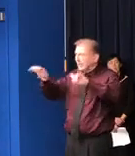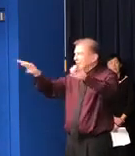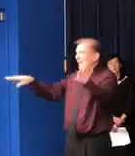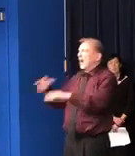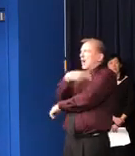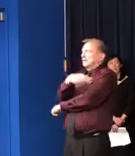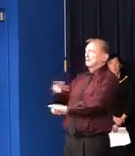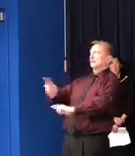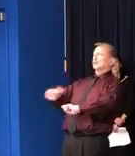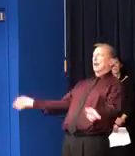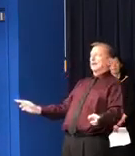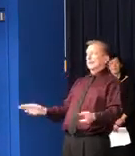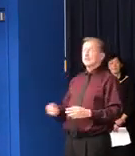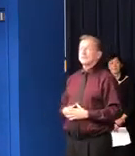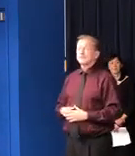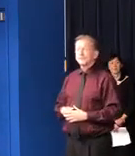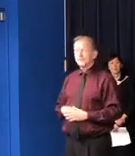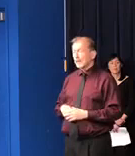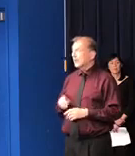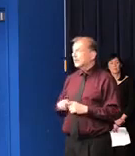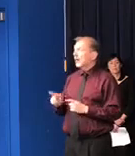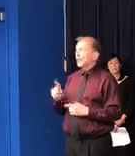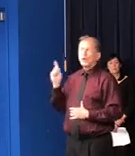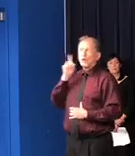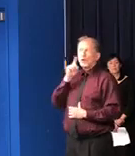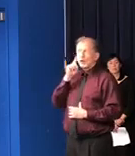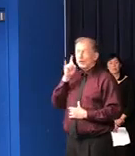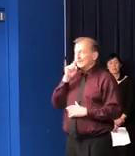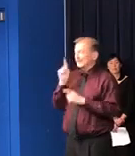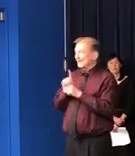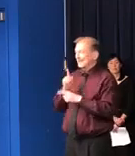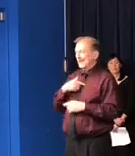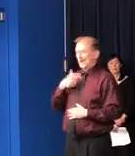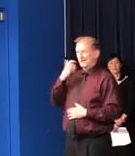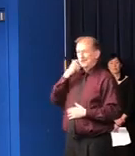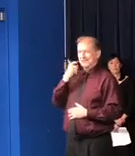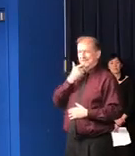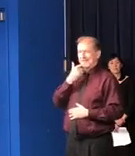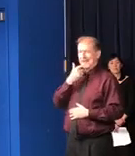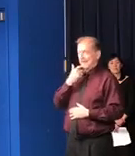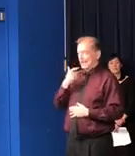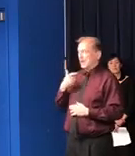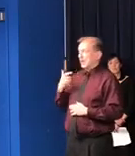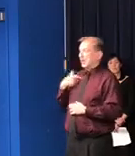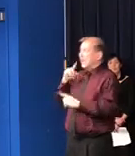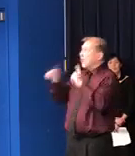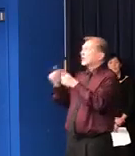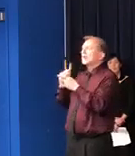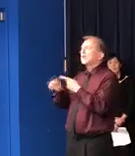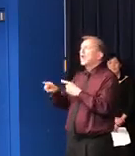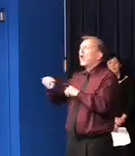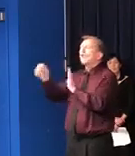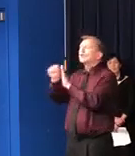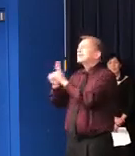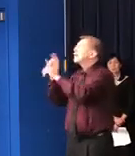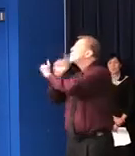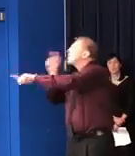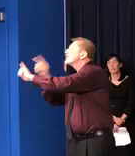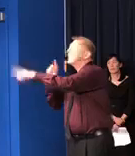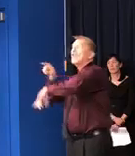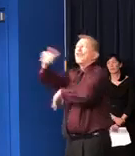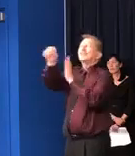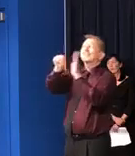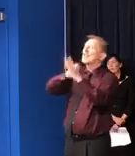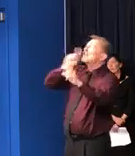Unfortunately, you know, as you hear time and time again, like I was just saying, you're competing against everybody all the time. And